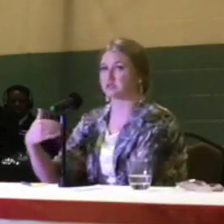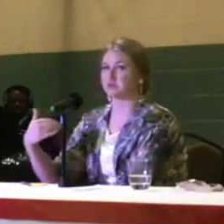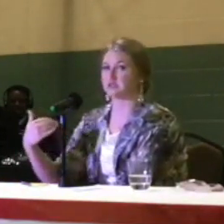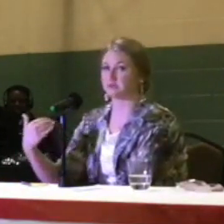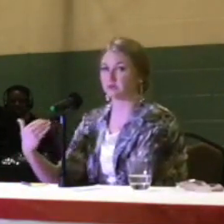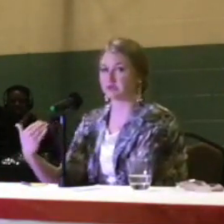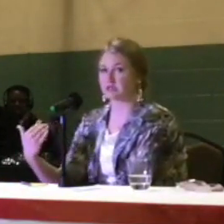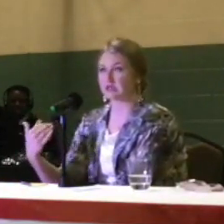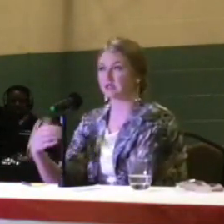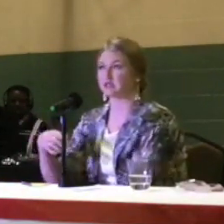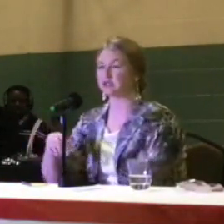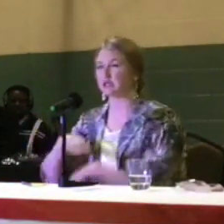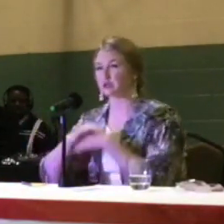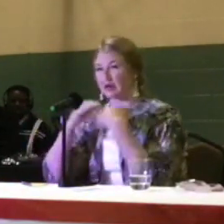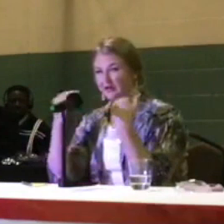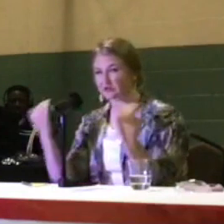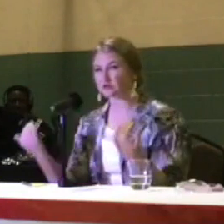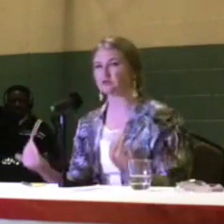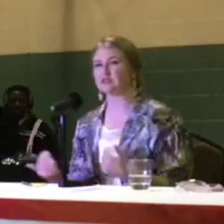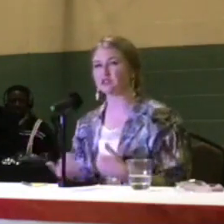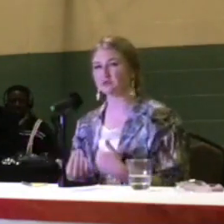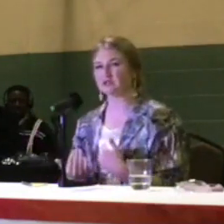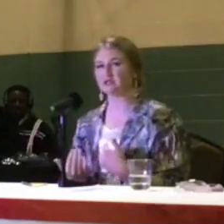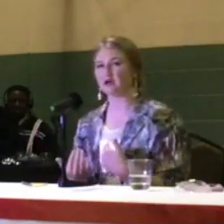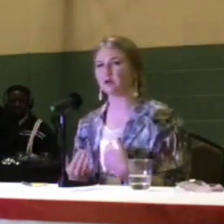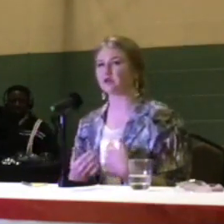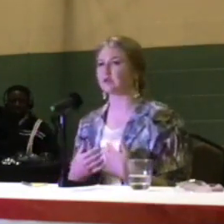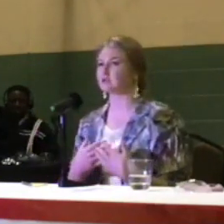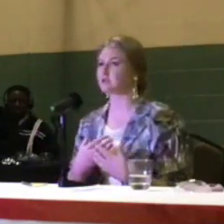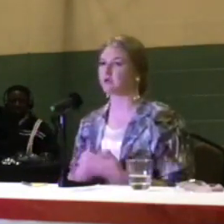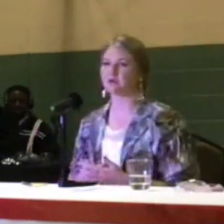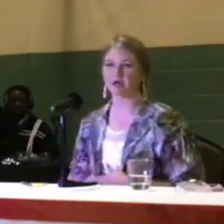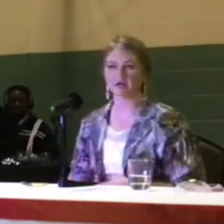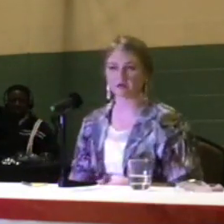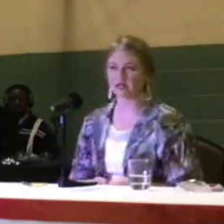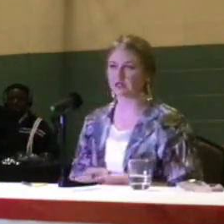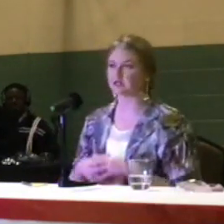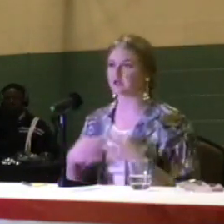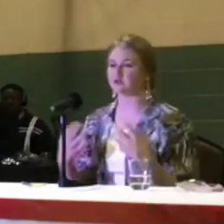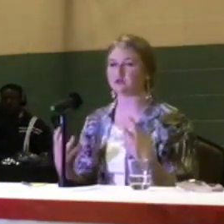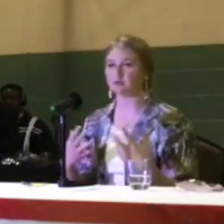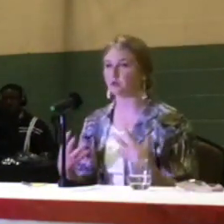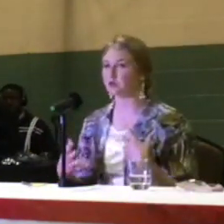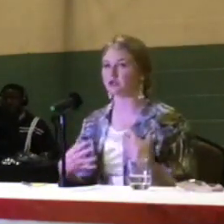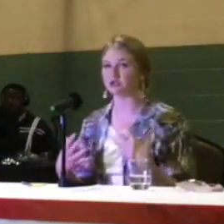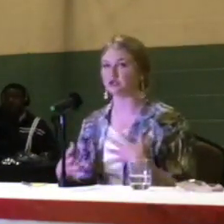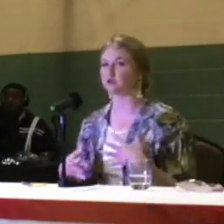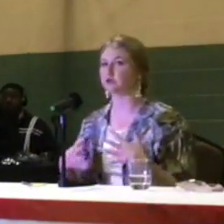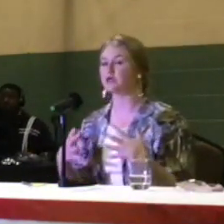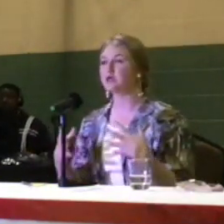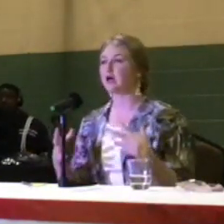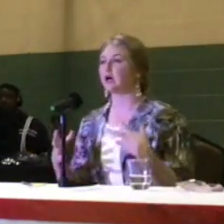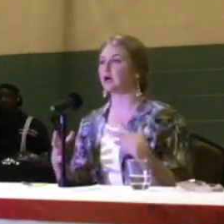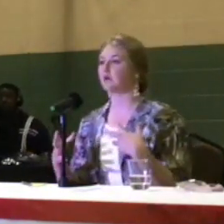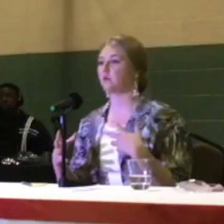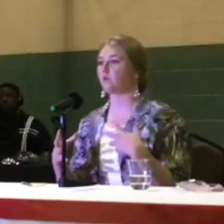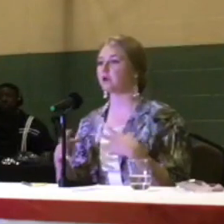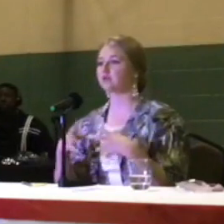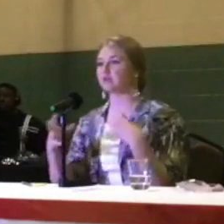I think that there needs to be a limit within a geographical region within that, whether that's a 20-mile radius, there can only be one or two or